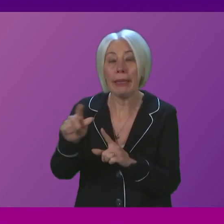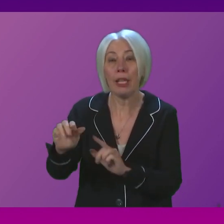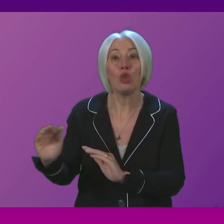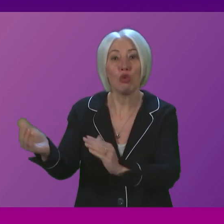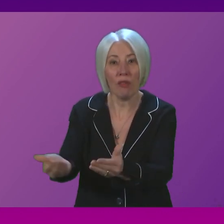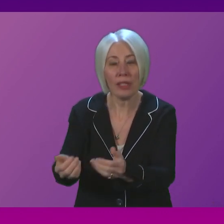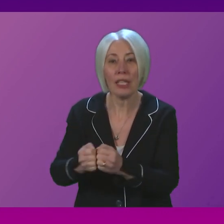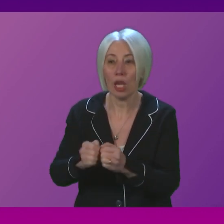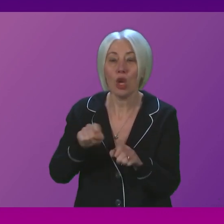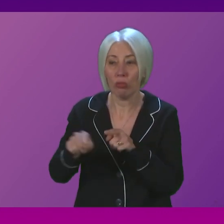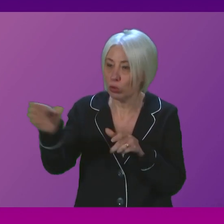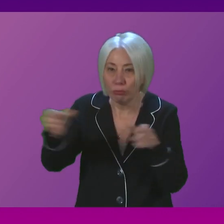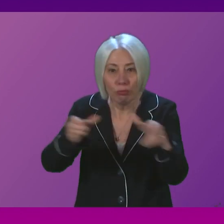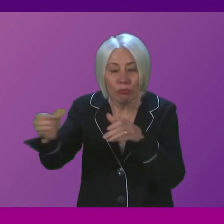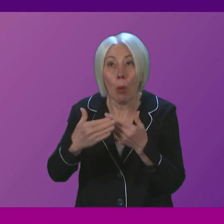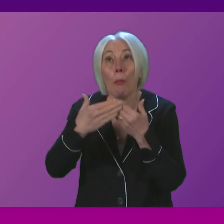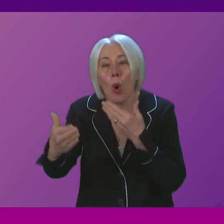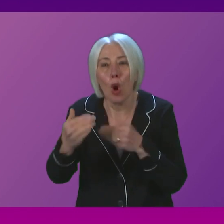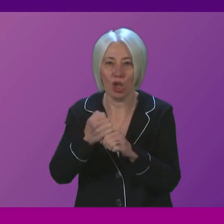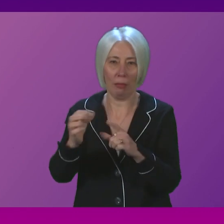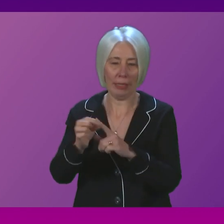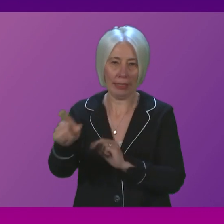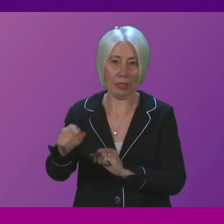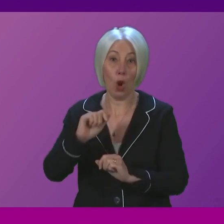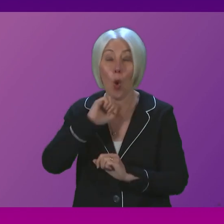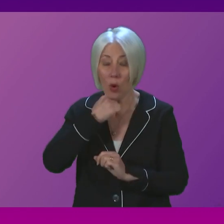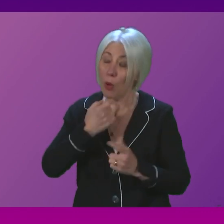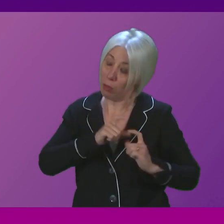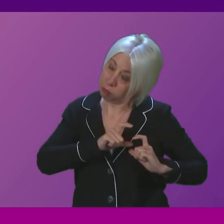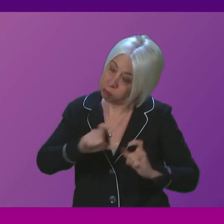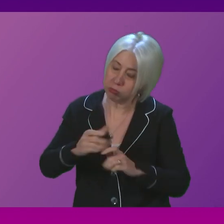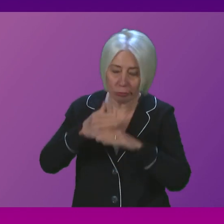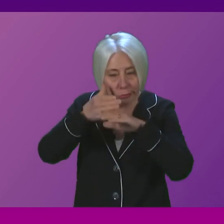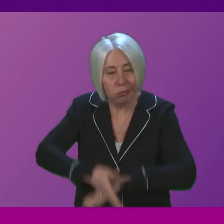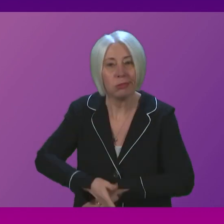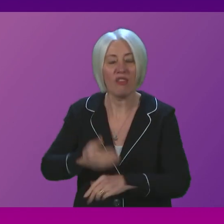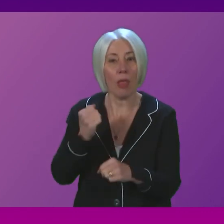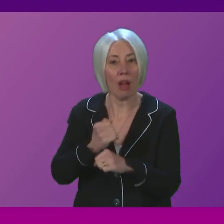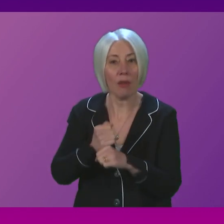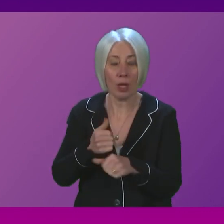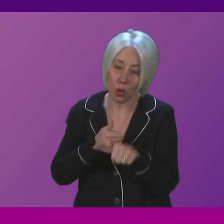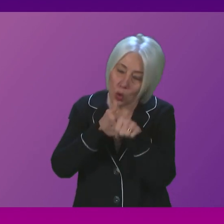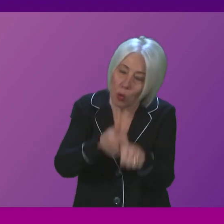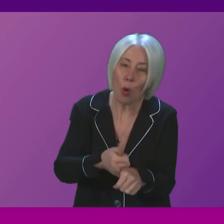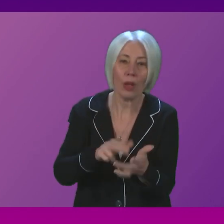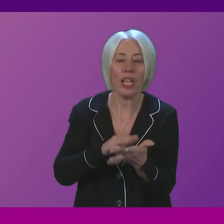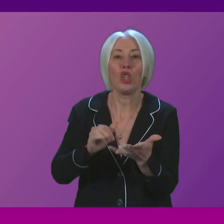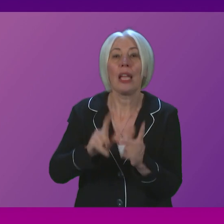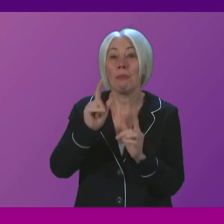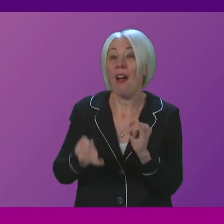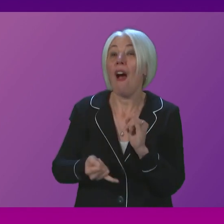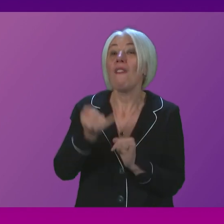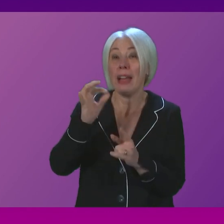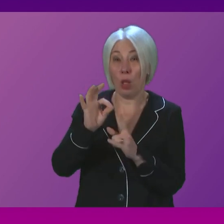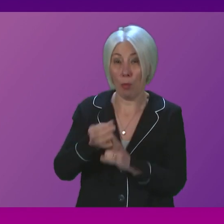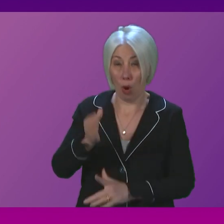and recruiting more GPs. So we'll continue to do the hard work of government to support our National Health Service. The final point I'd make,